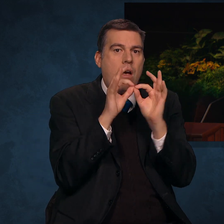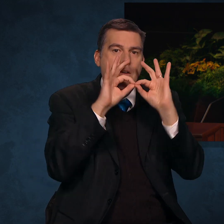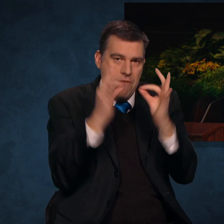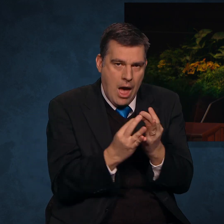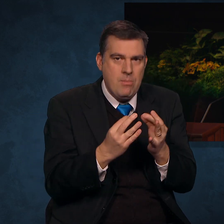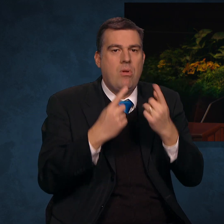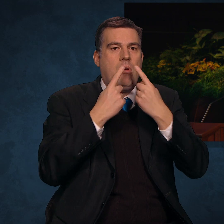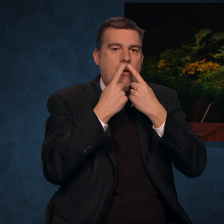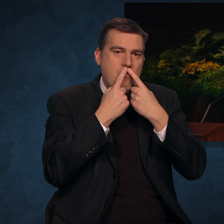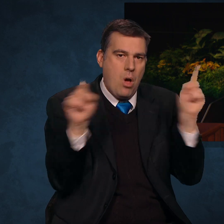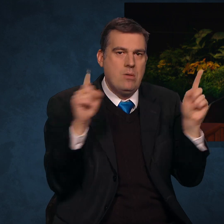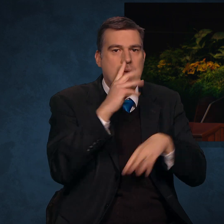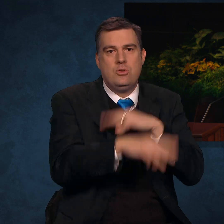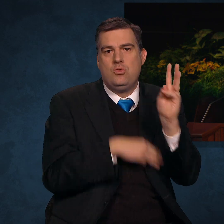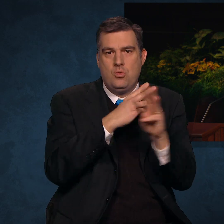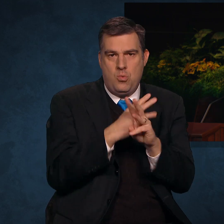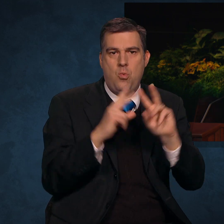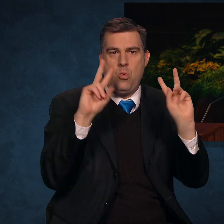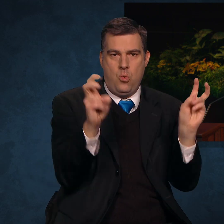proclamation to the world.